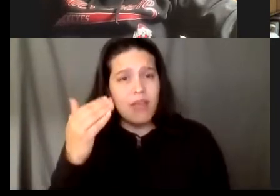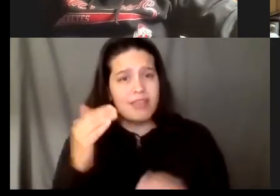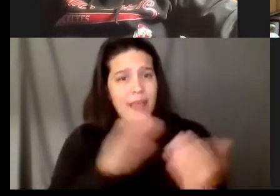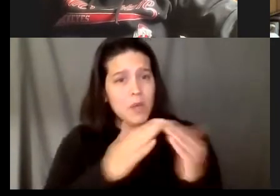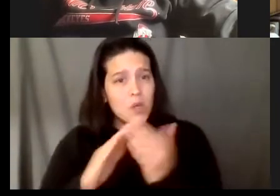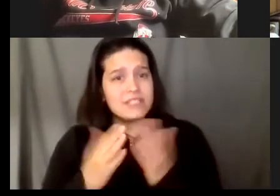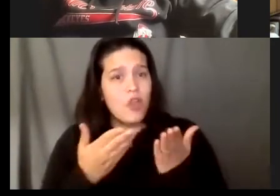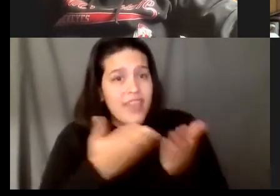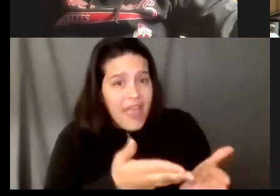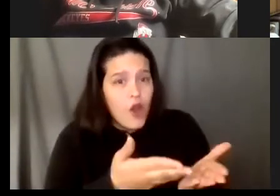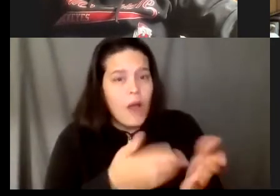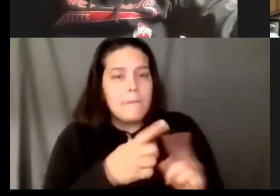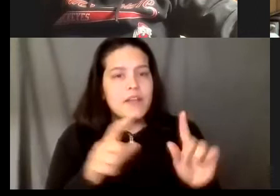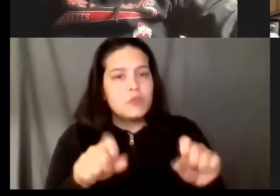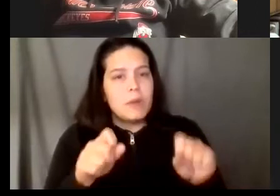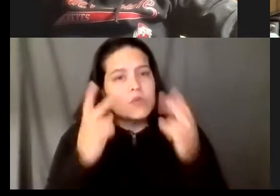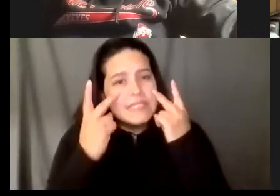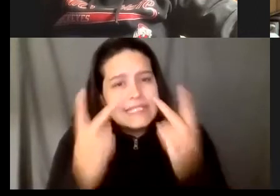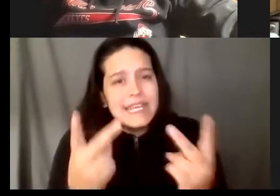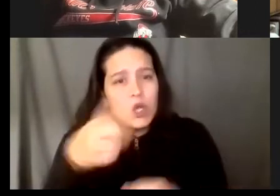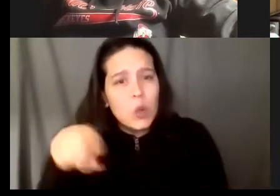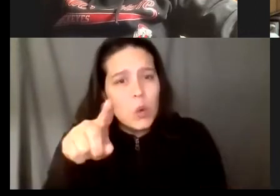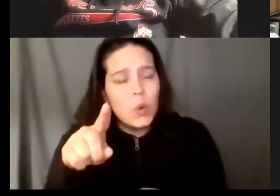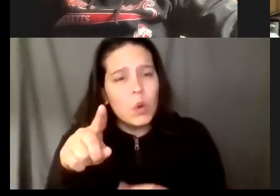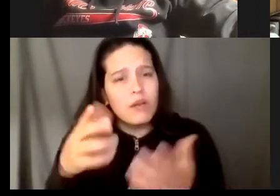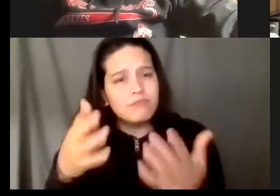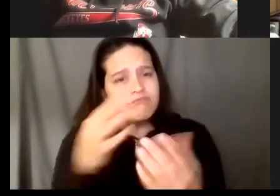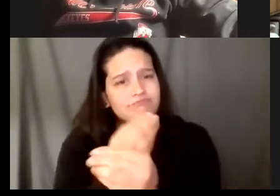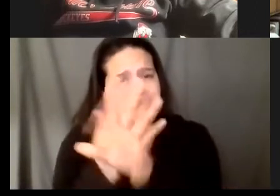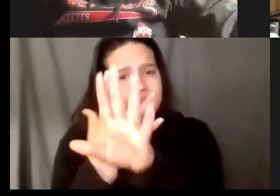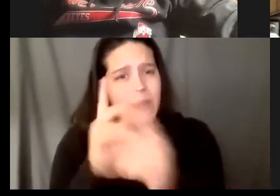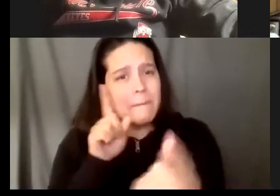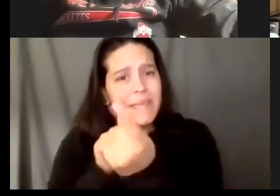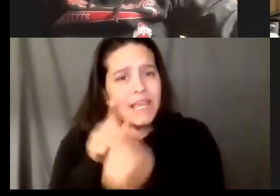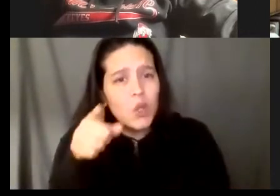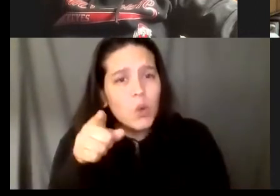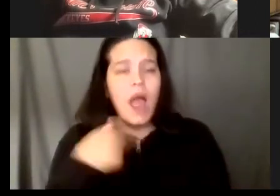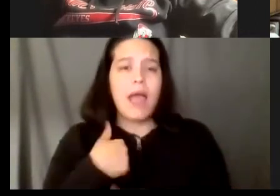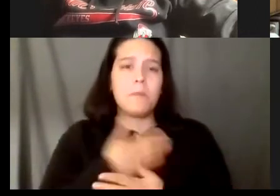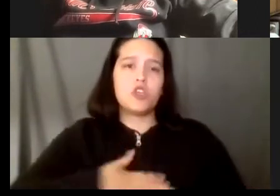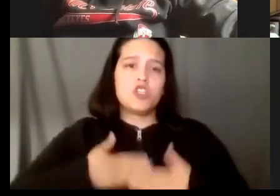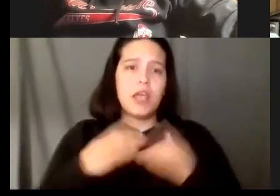are there but to be able to see you and and and reach you i i so appreciate you